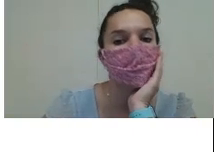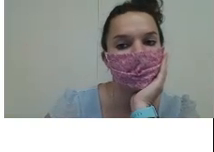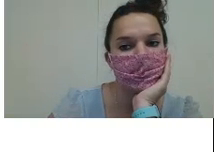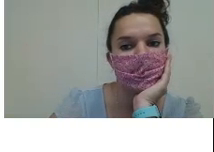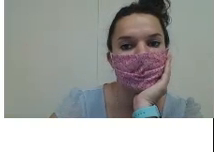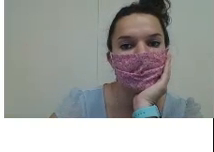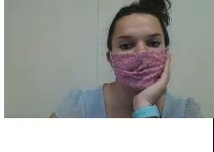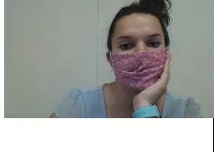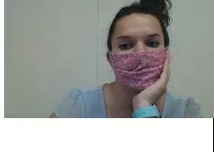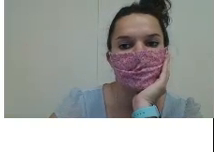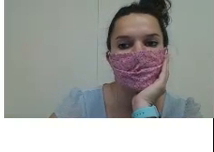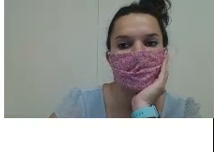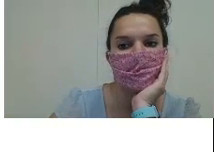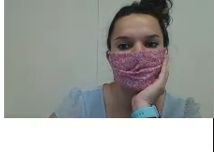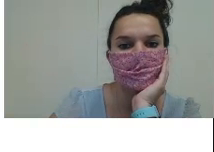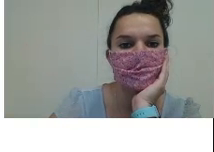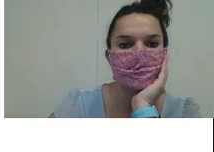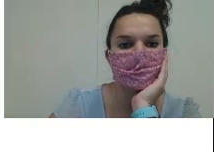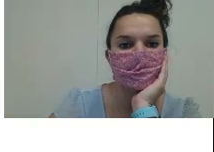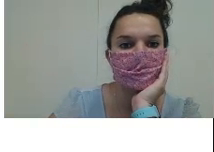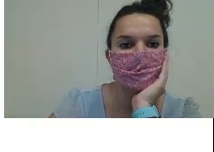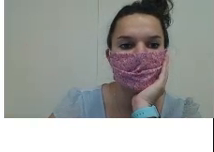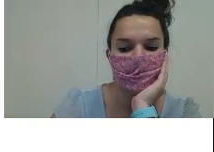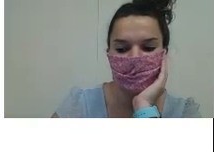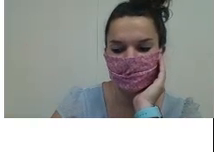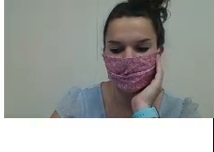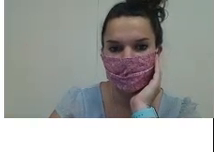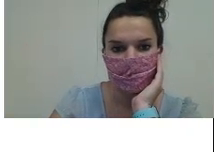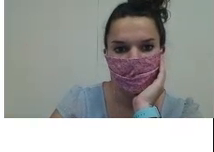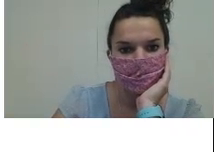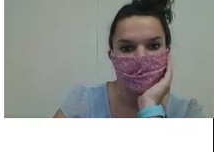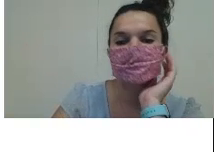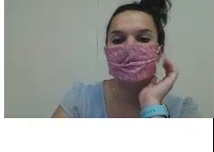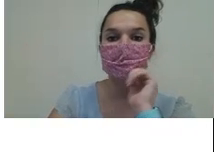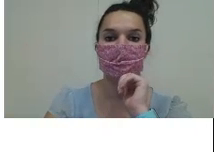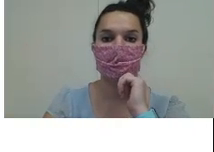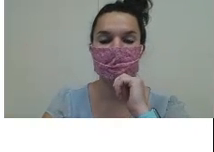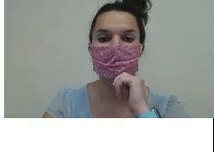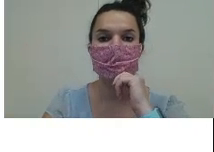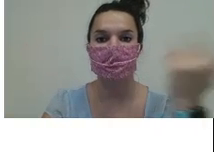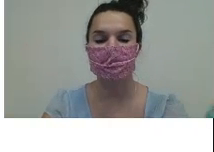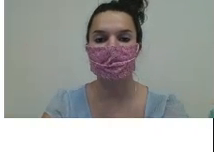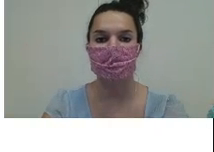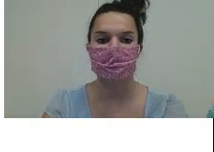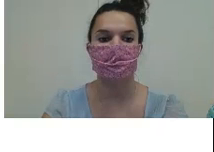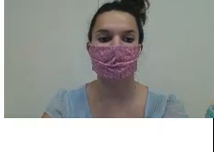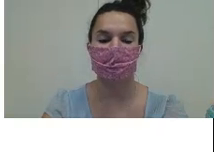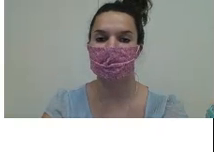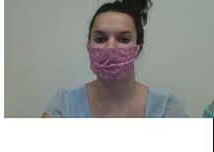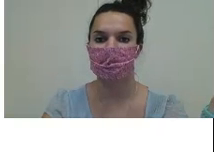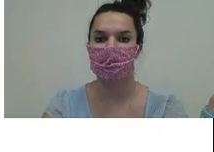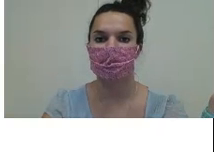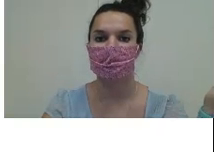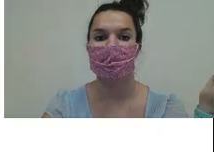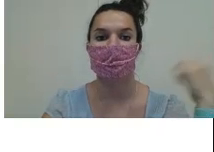Oh yeah. I see. We actually started as zero, right? And then we went to what